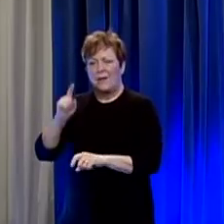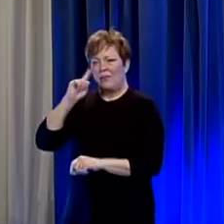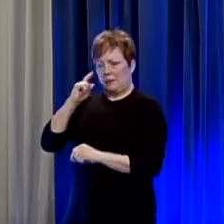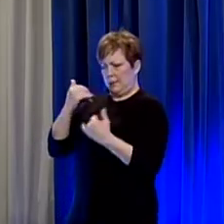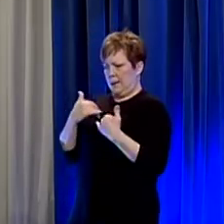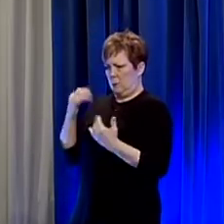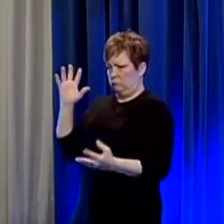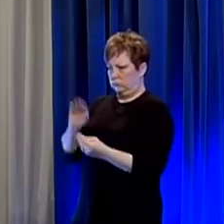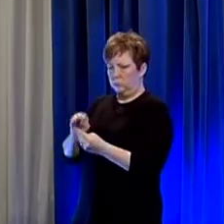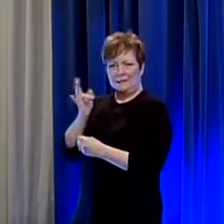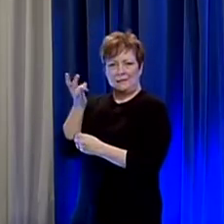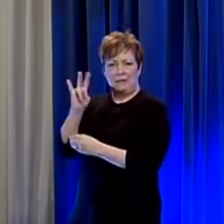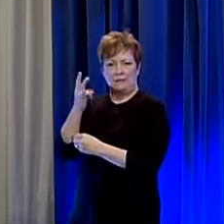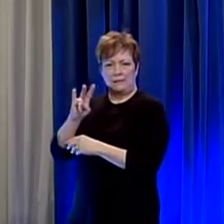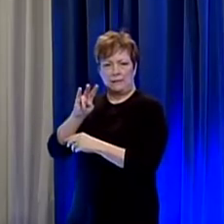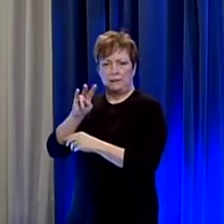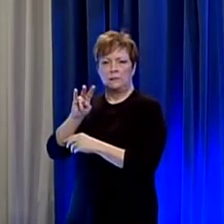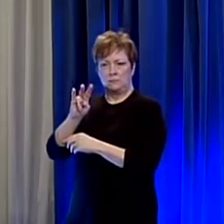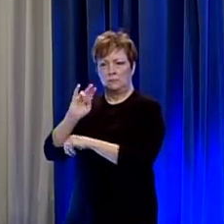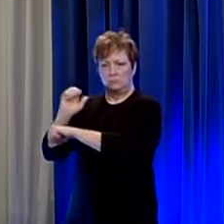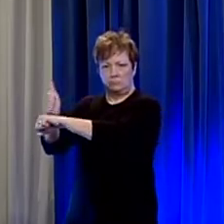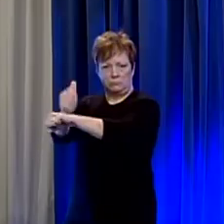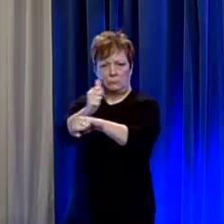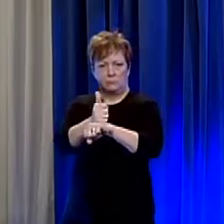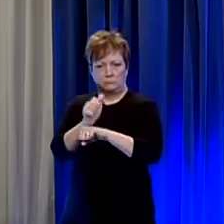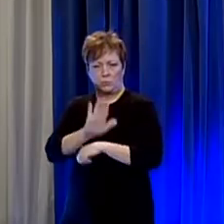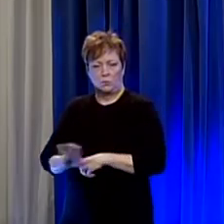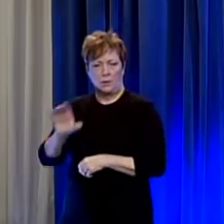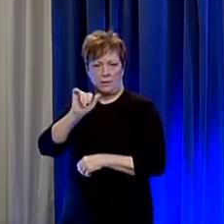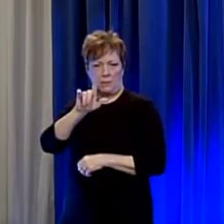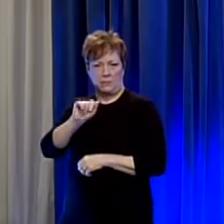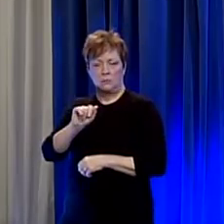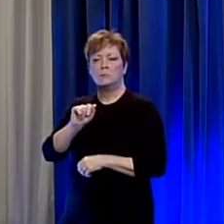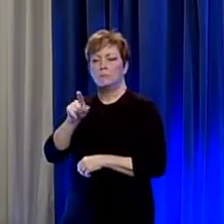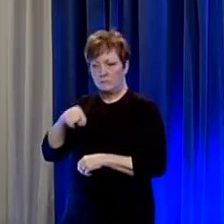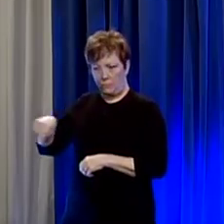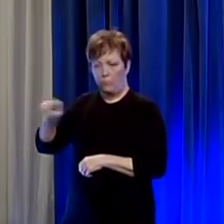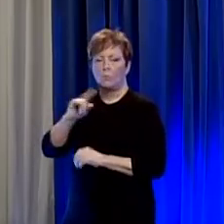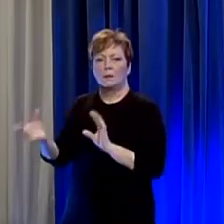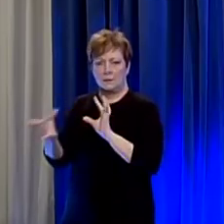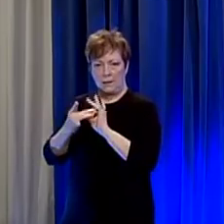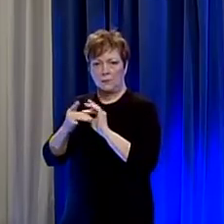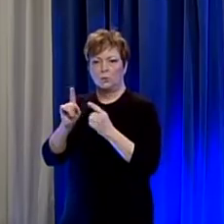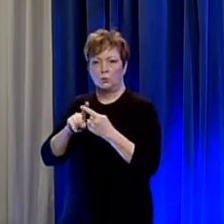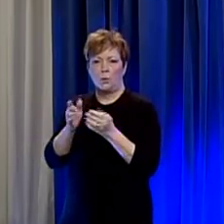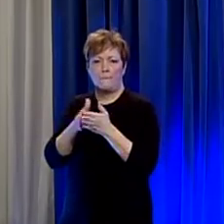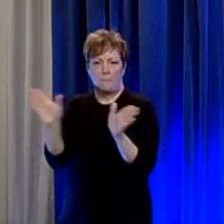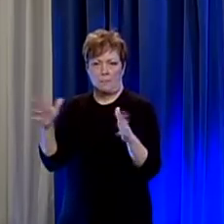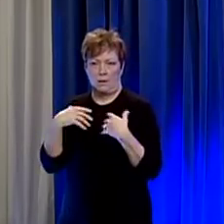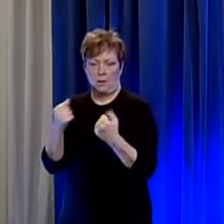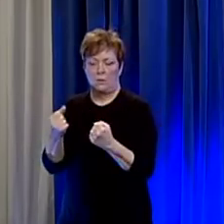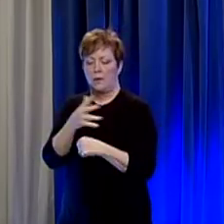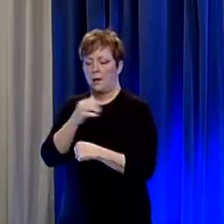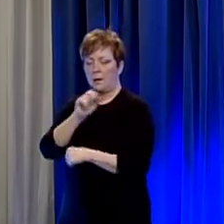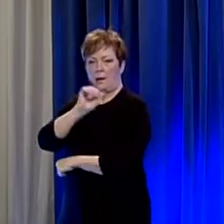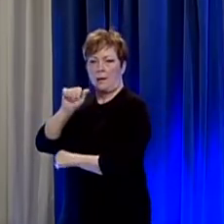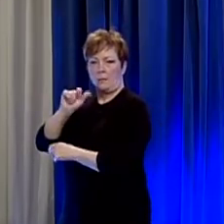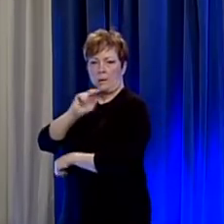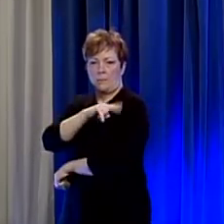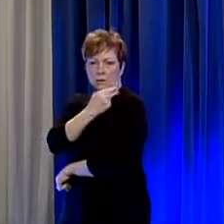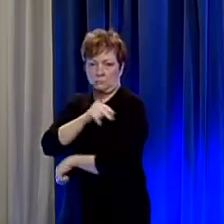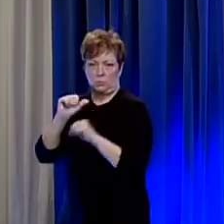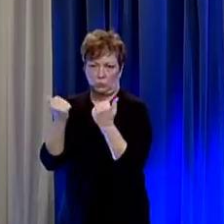screening sites set up as of today those are the ones that are connected to public health and the alabama hospital